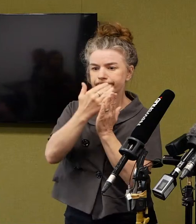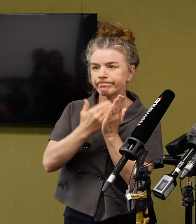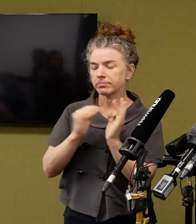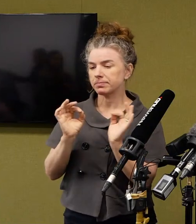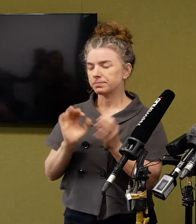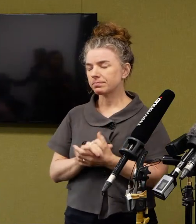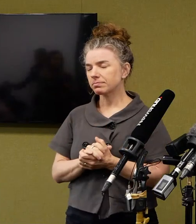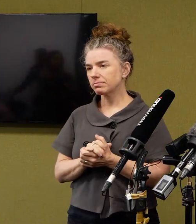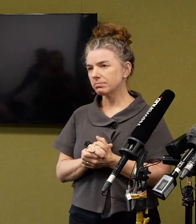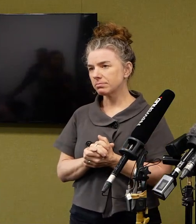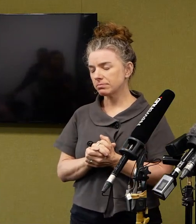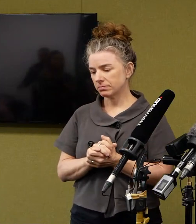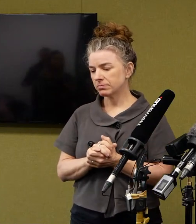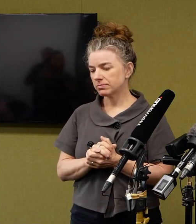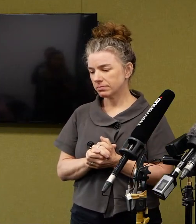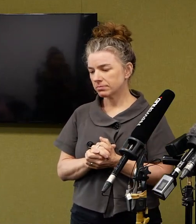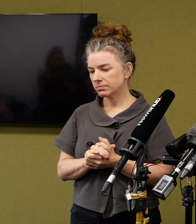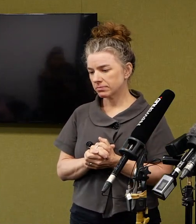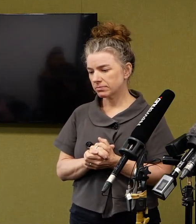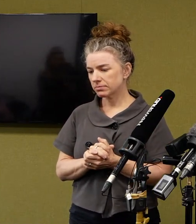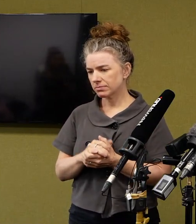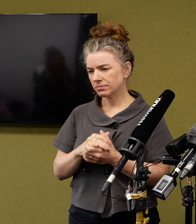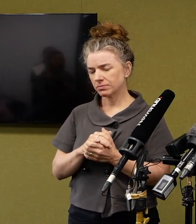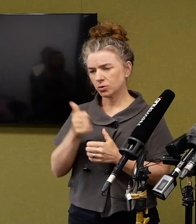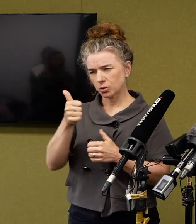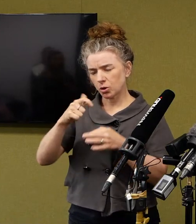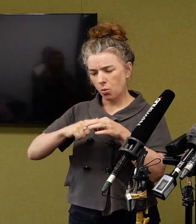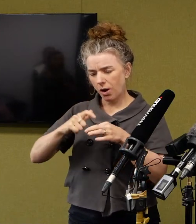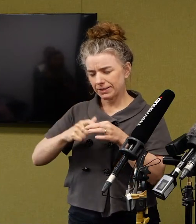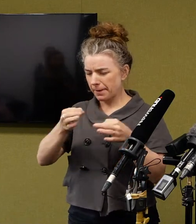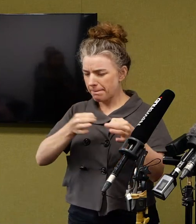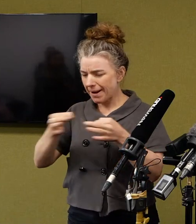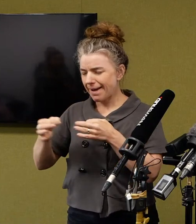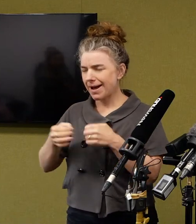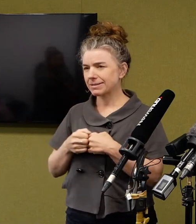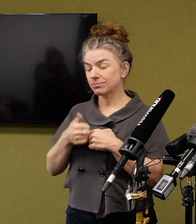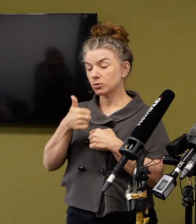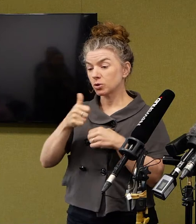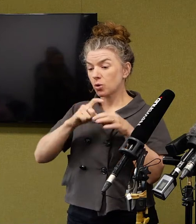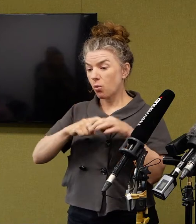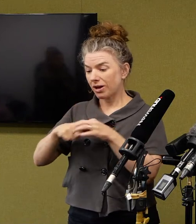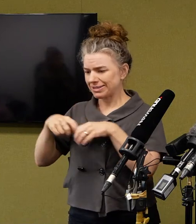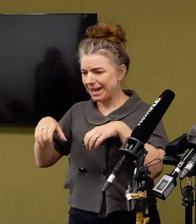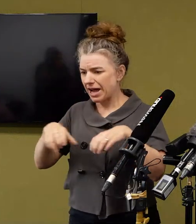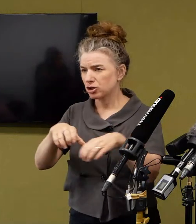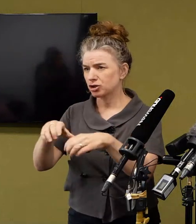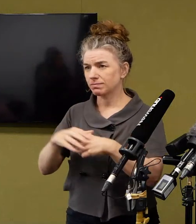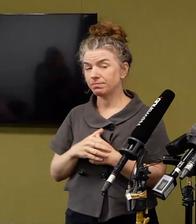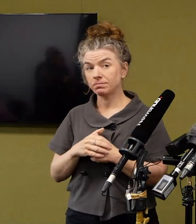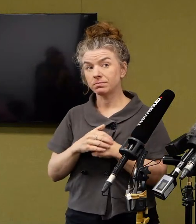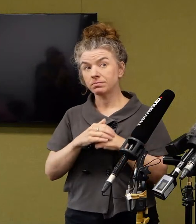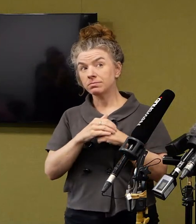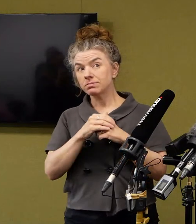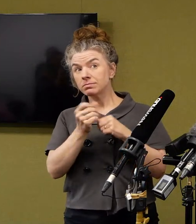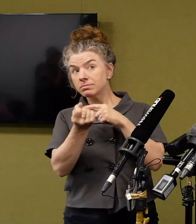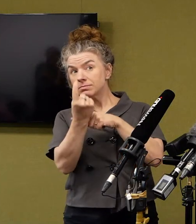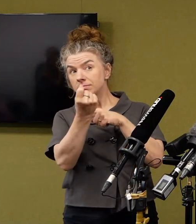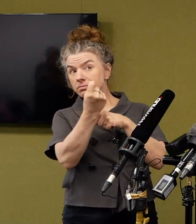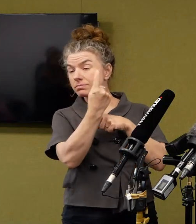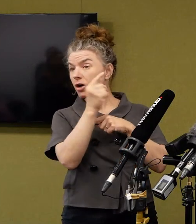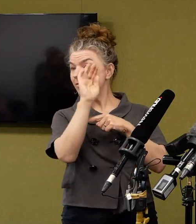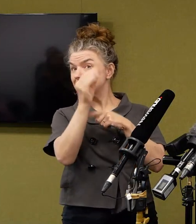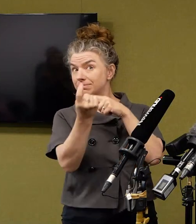well advanced planning and response. Those continue to evolve in parallel with the changing international situation.